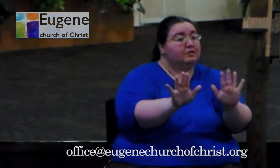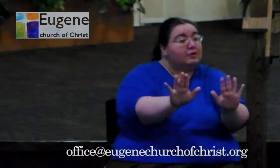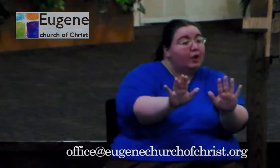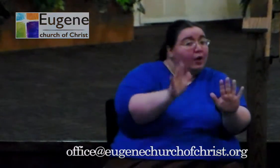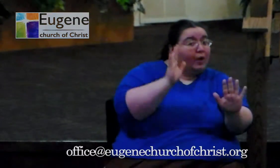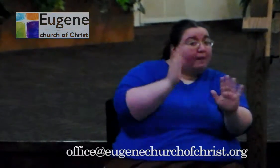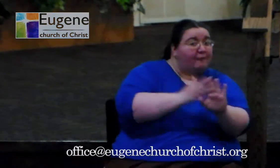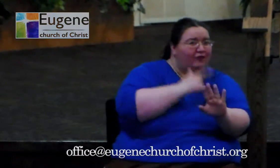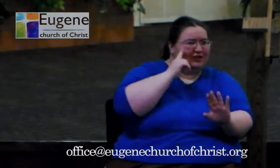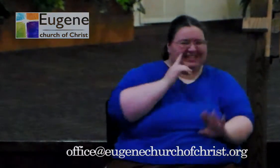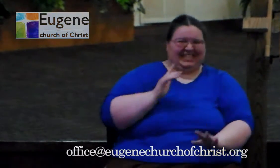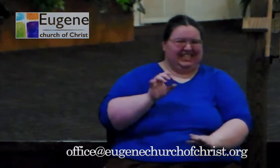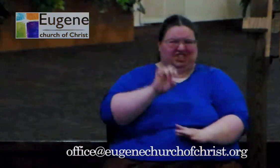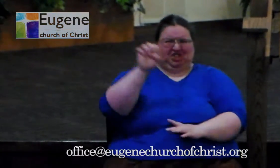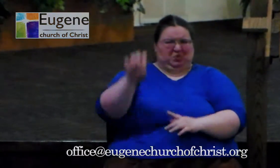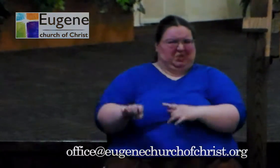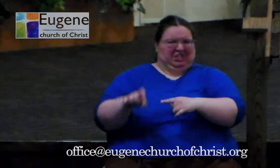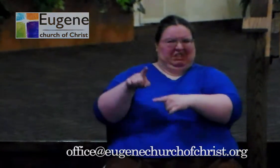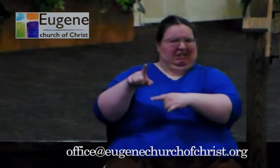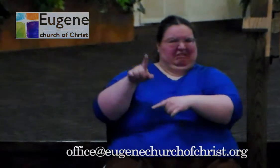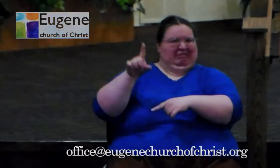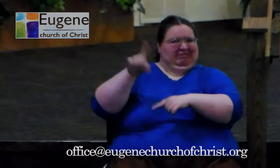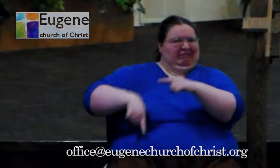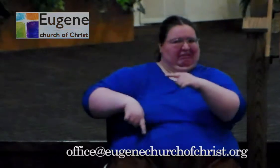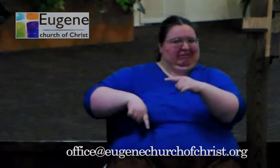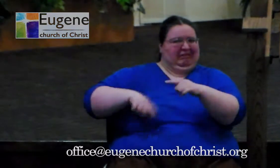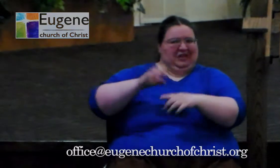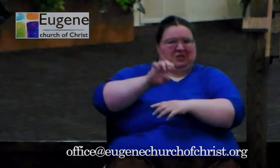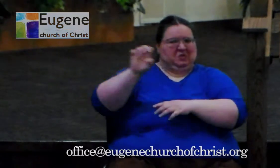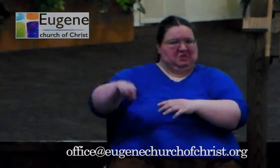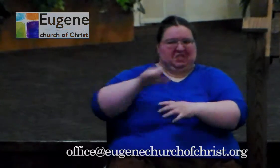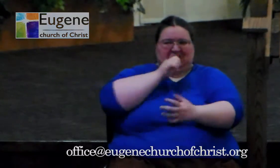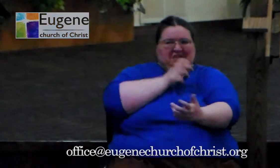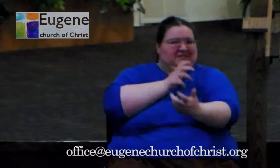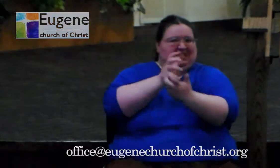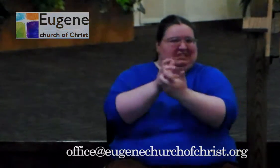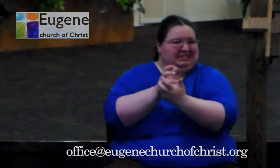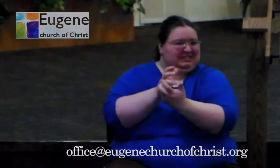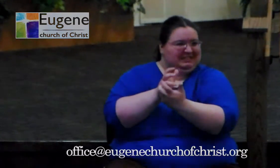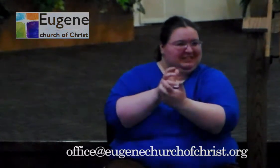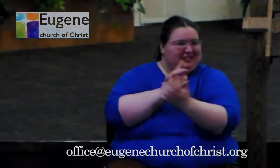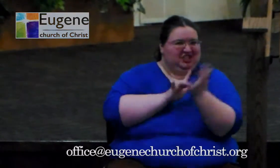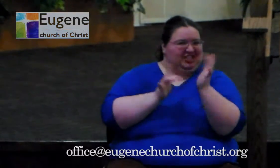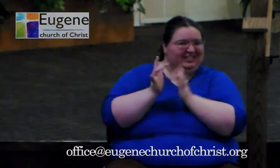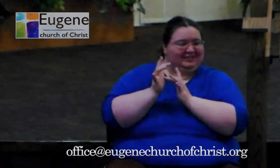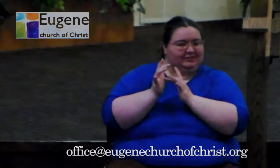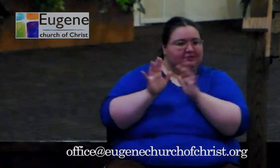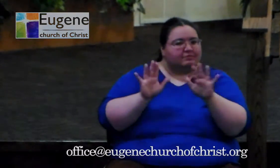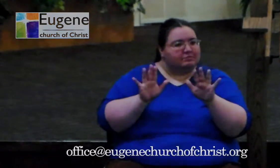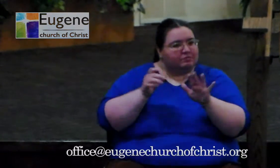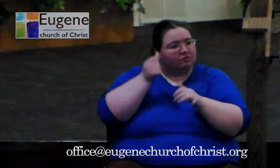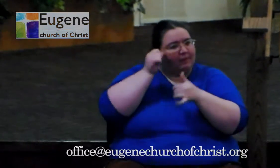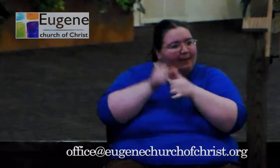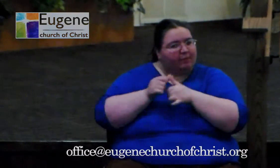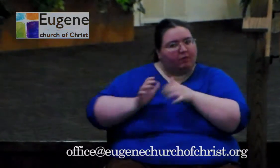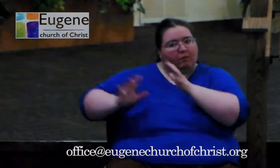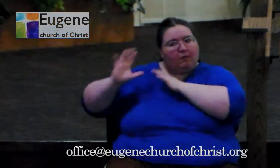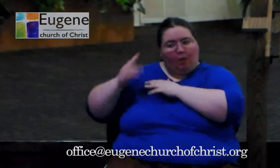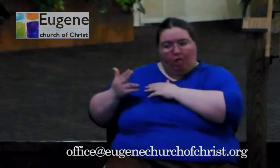other places, but not Eugene. 13 guys and here we are. And if we can't carry that on